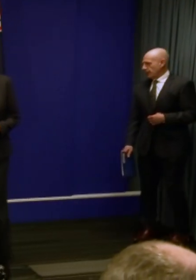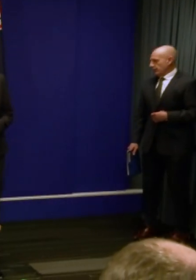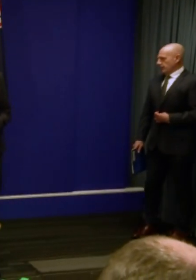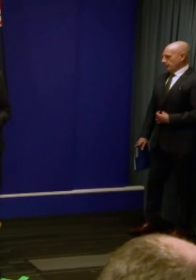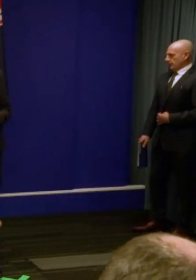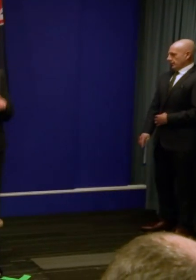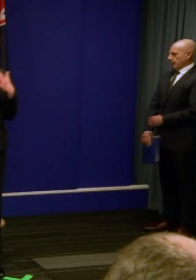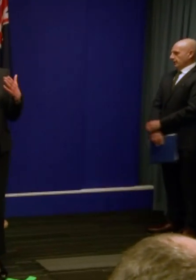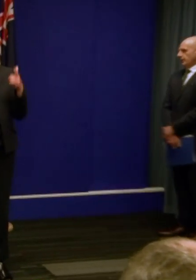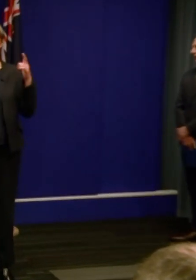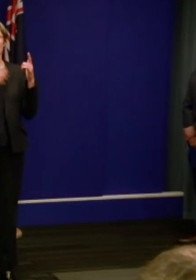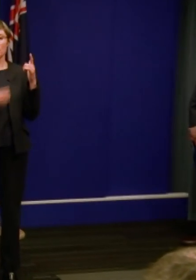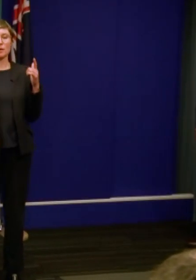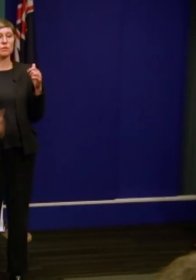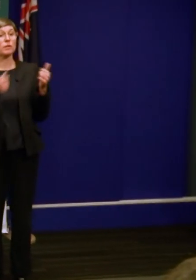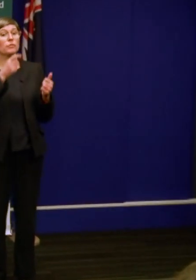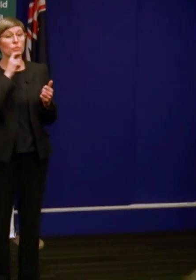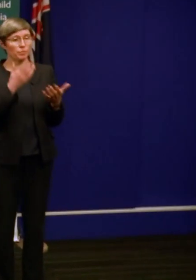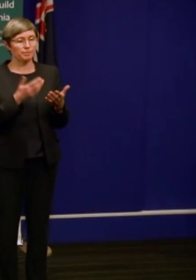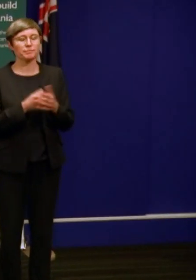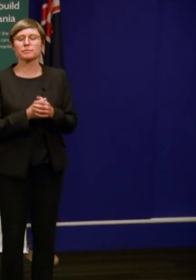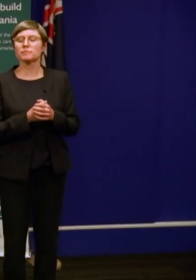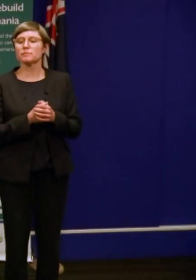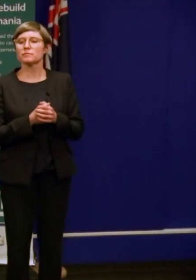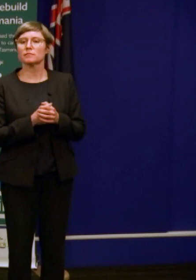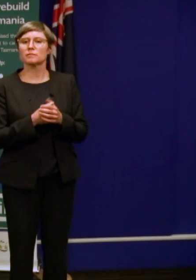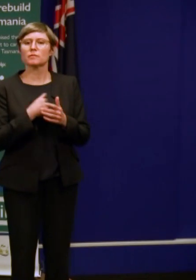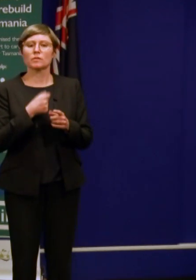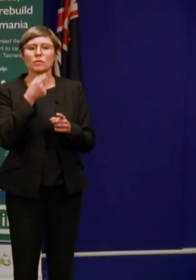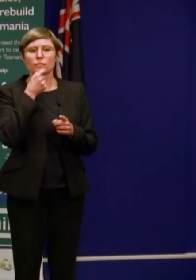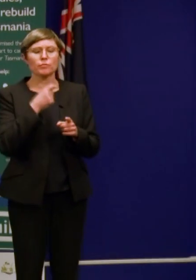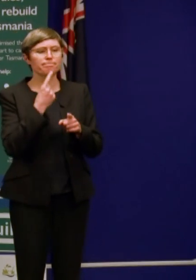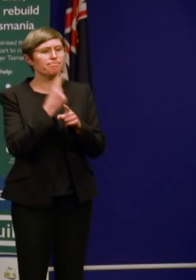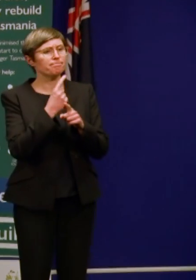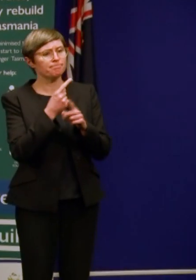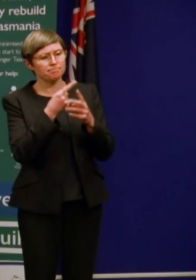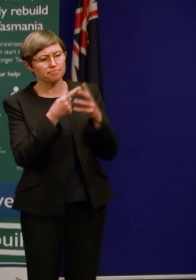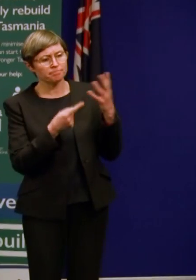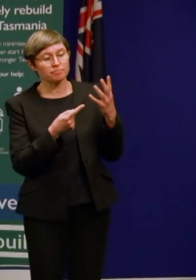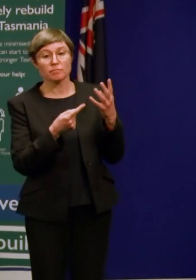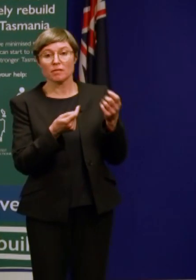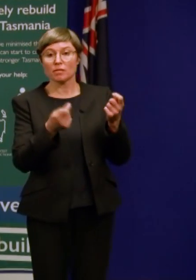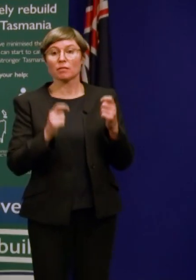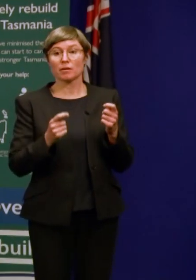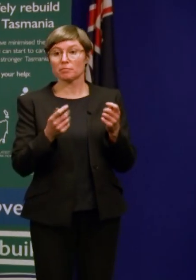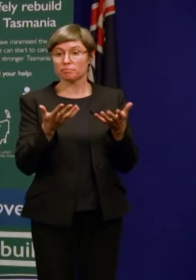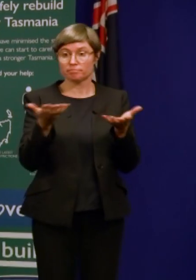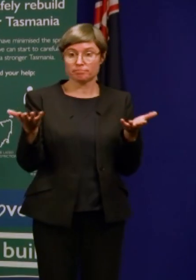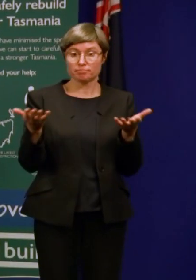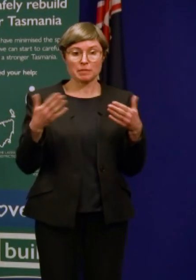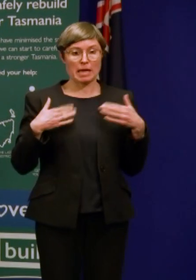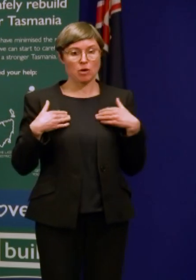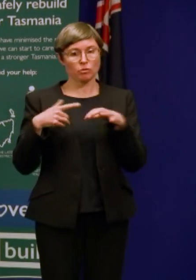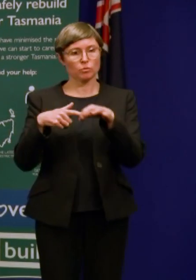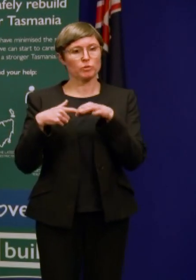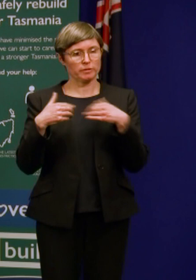Thank you Premier and good afternoon. I'll just make a few general comments and then I'd be happy to take some health related